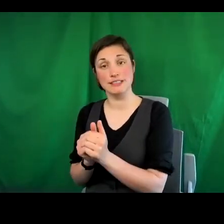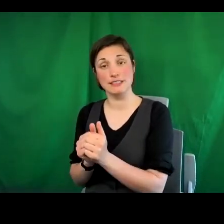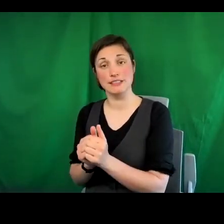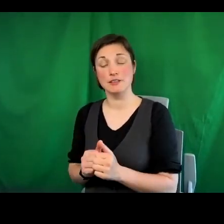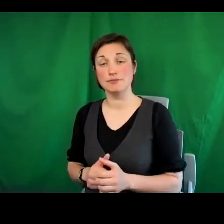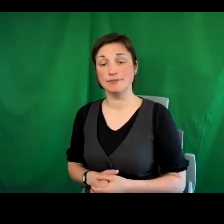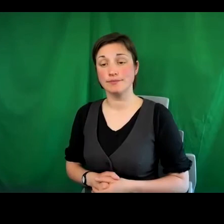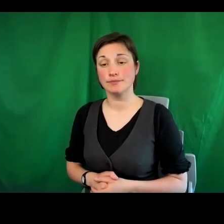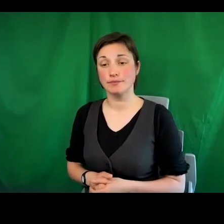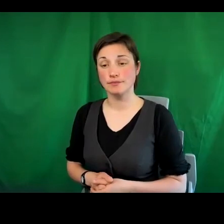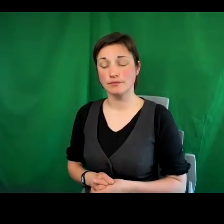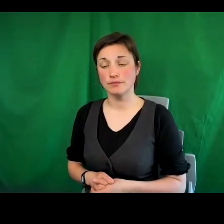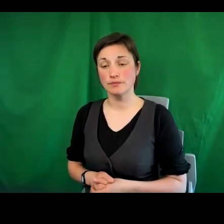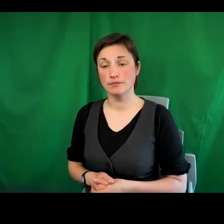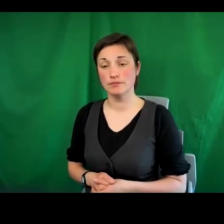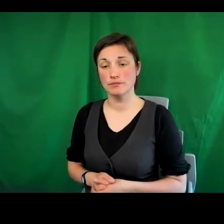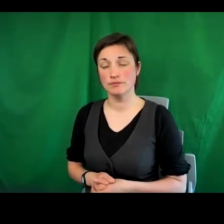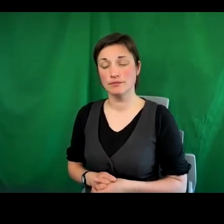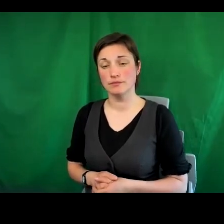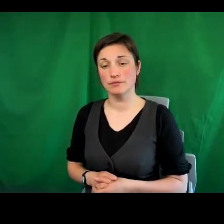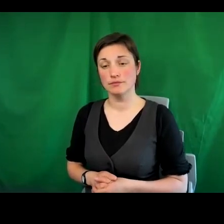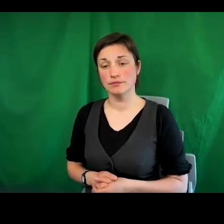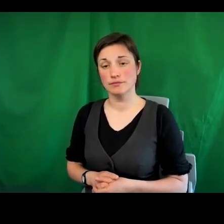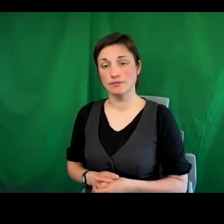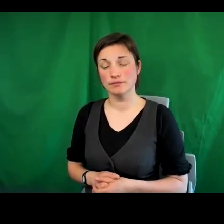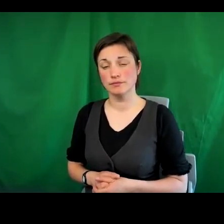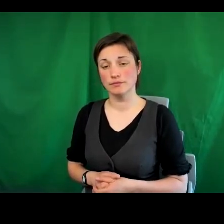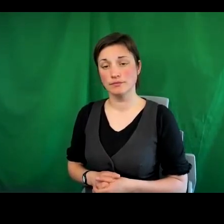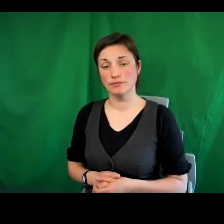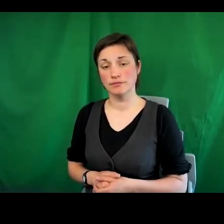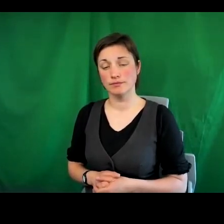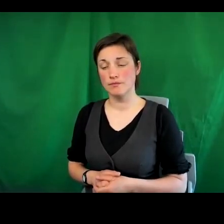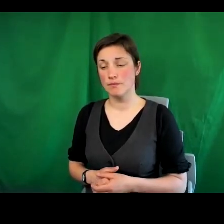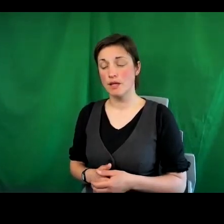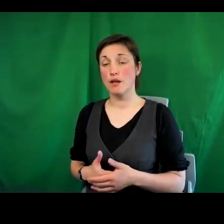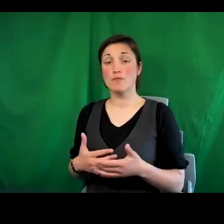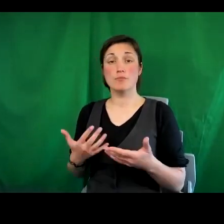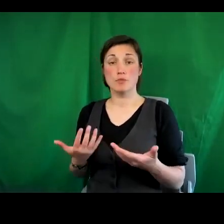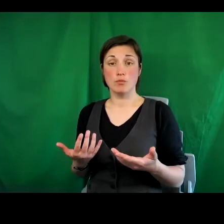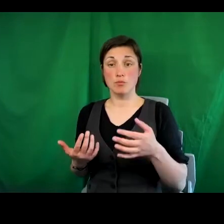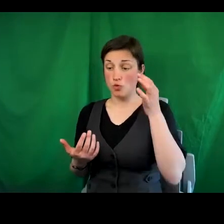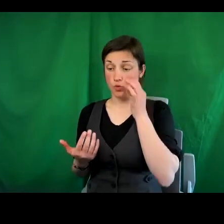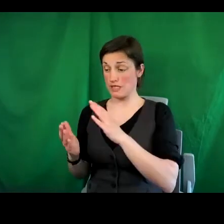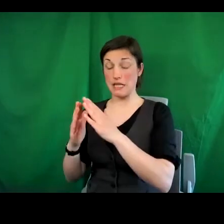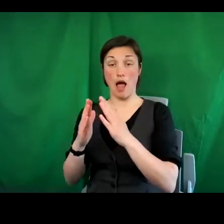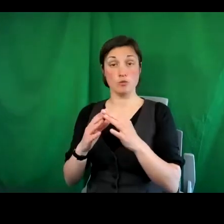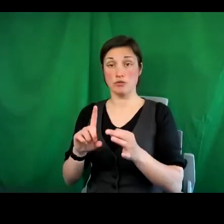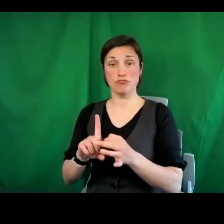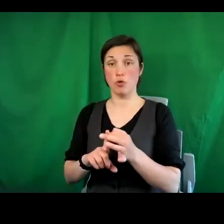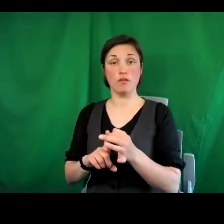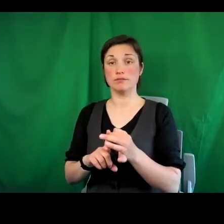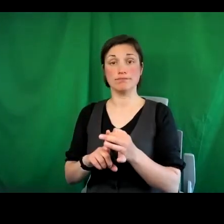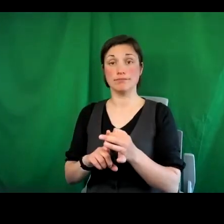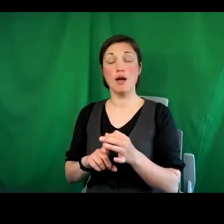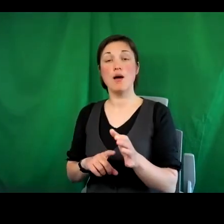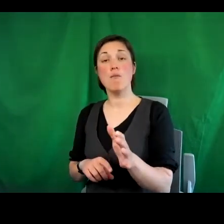And this resulted in not only improving the standard of the housing conditions, but lifted the